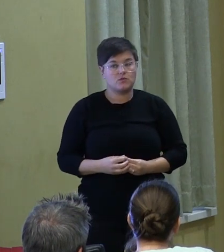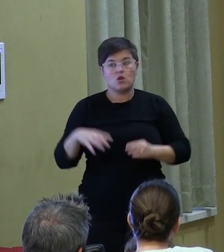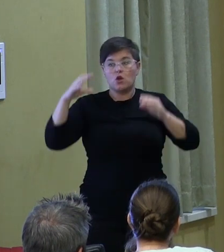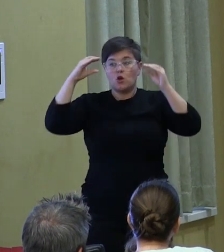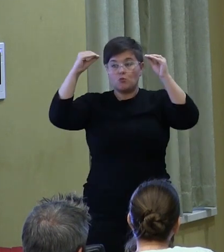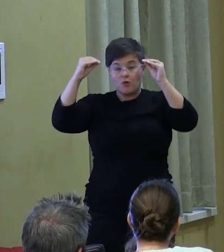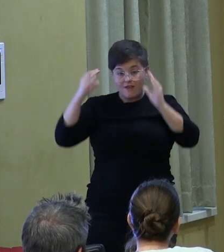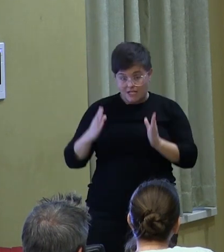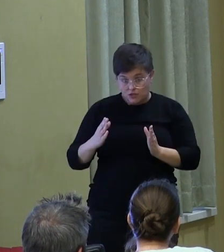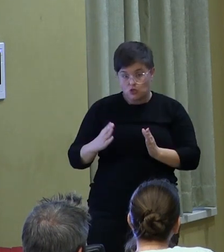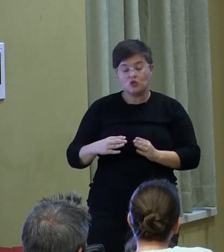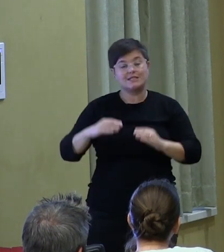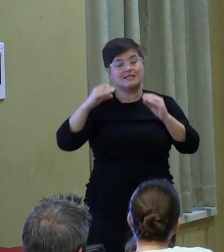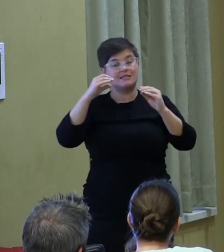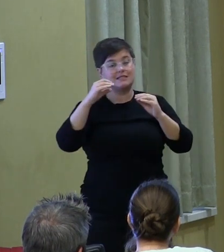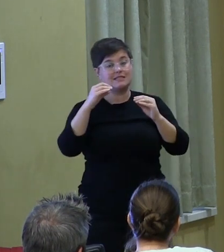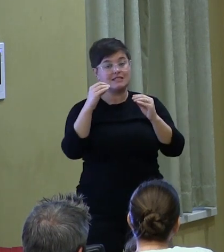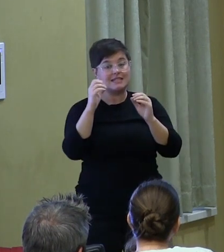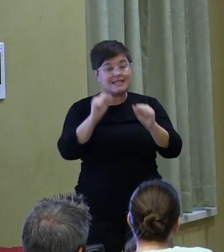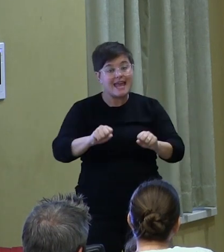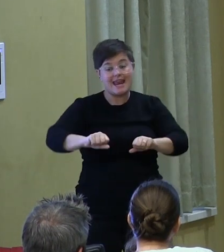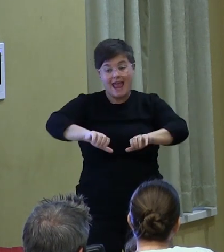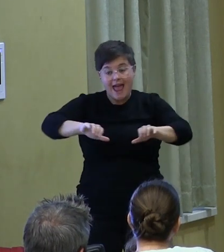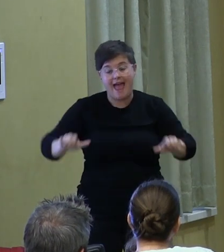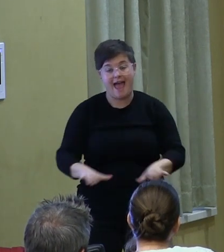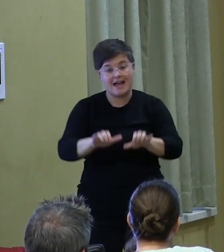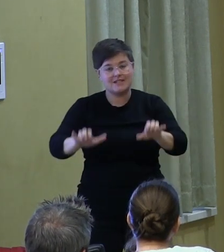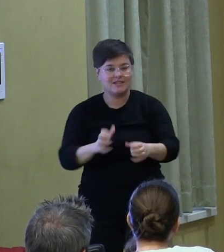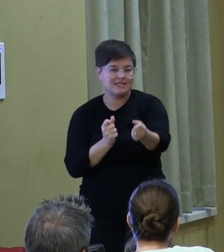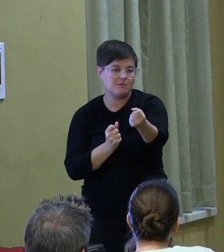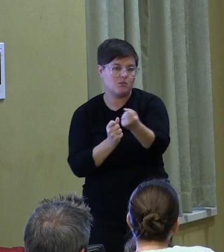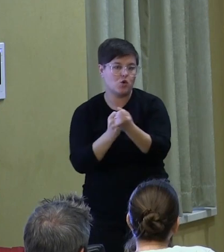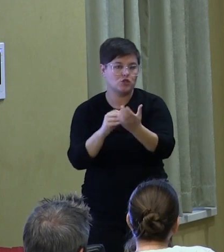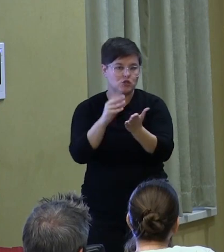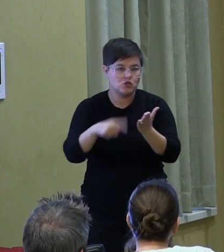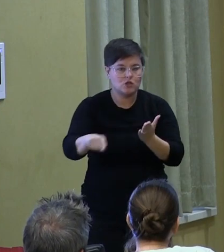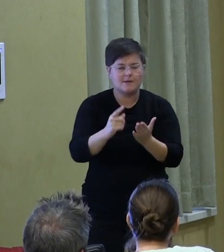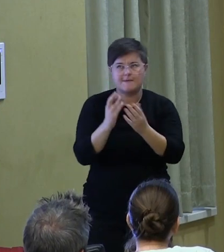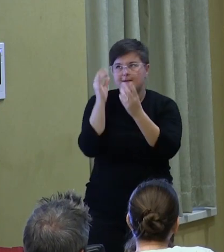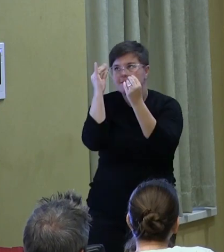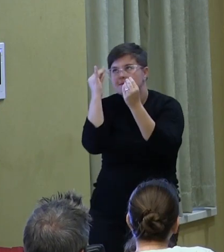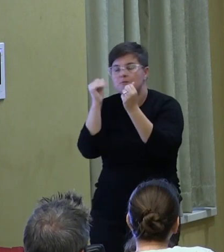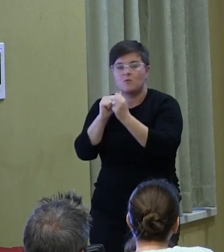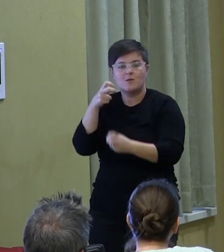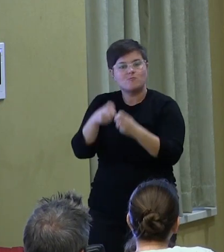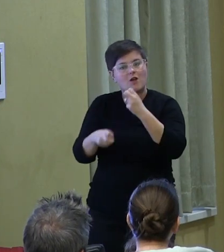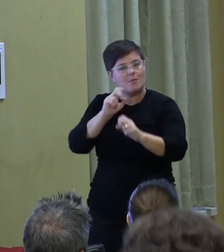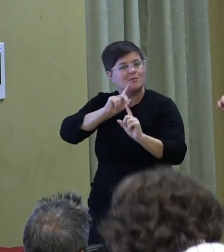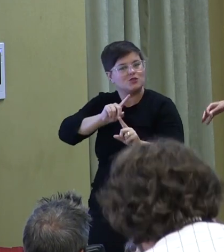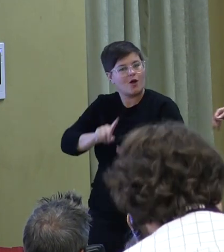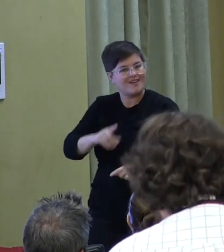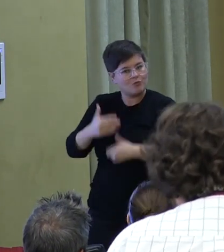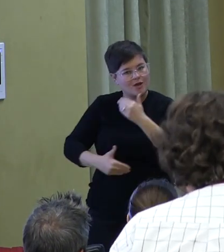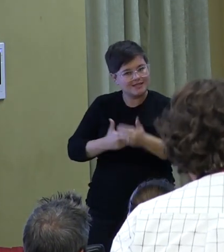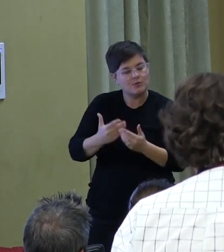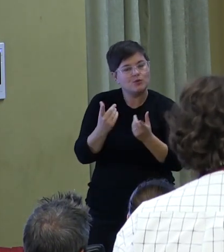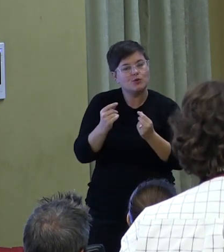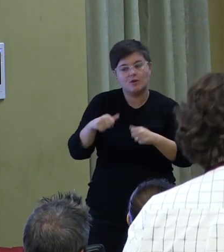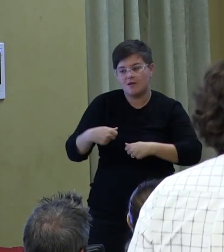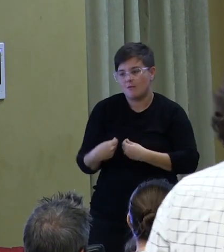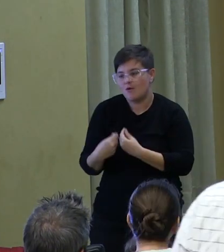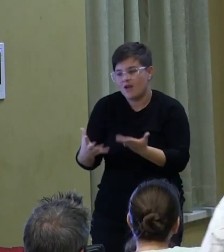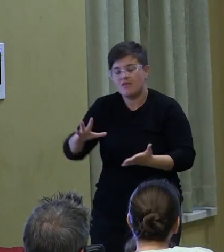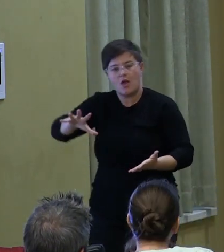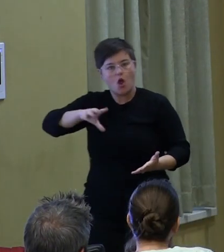Professors, teachers can actively support students through the problem solving process as a means of developing their own capacities